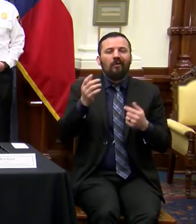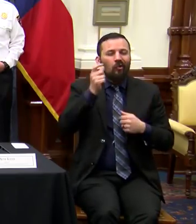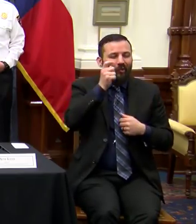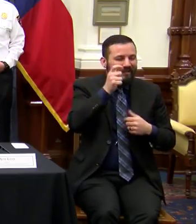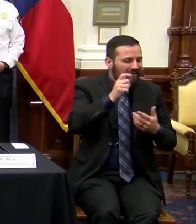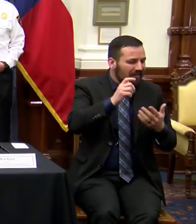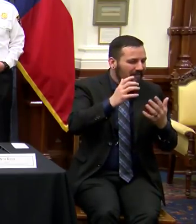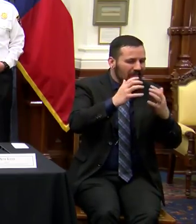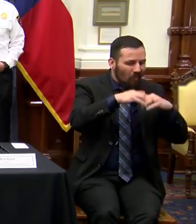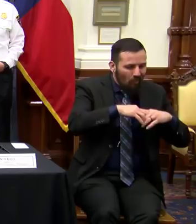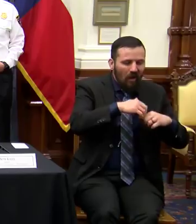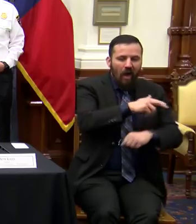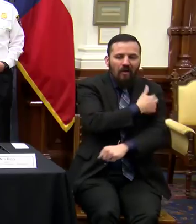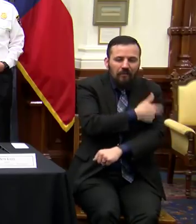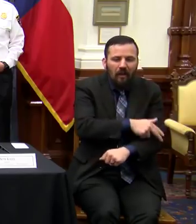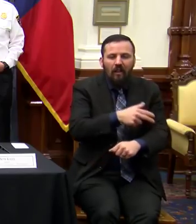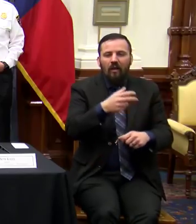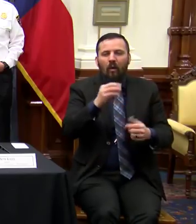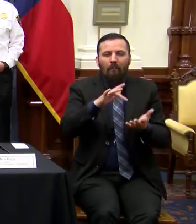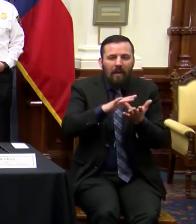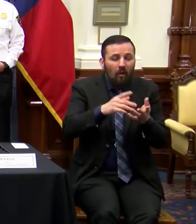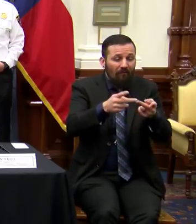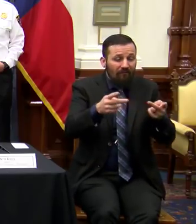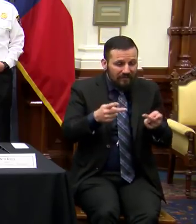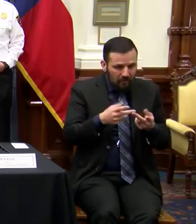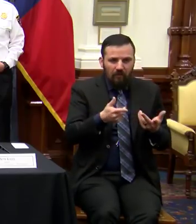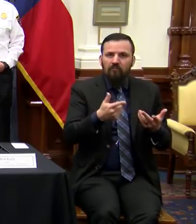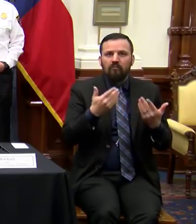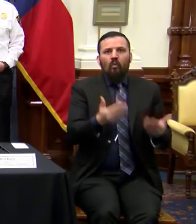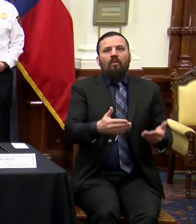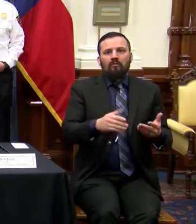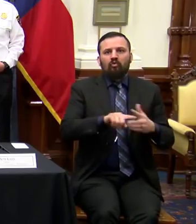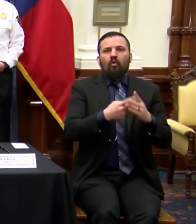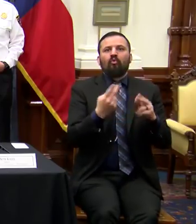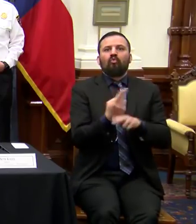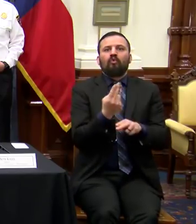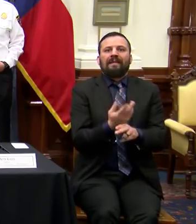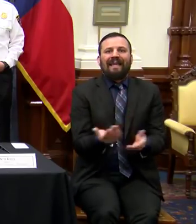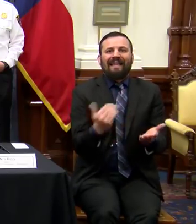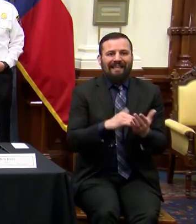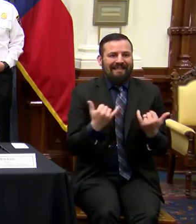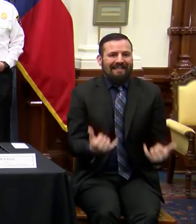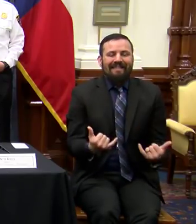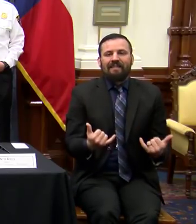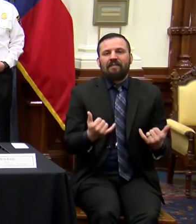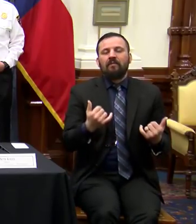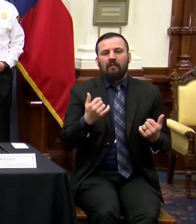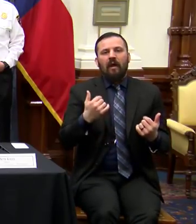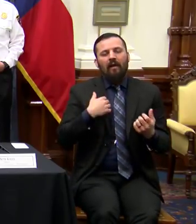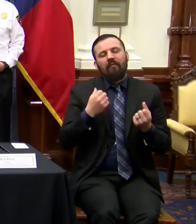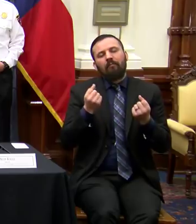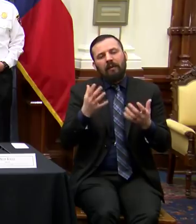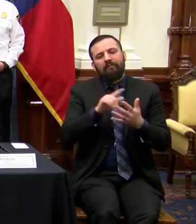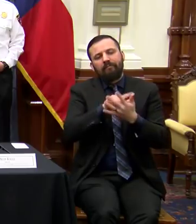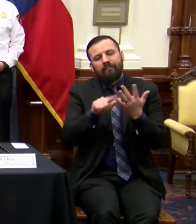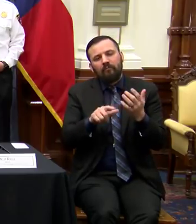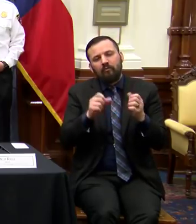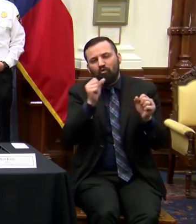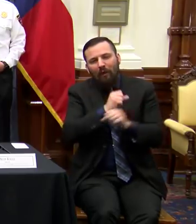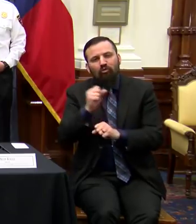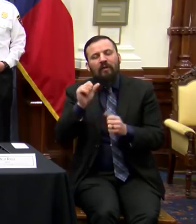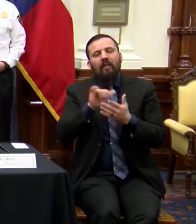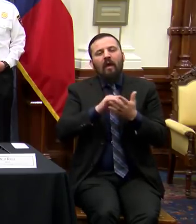medical facilities, get them ready for immediate use. So there are multiple strategies like that that we will be prepared to